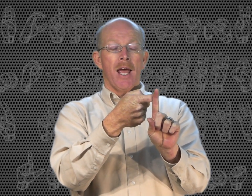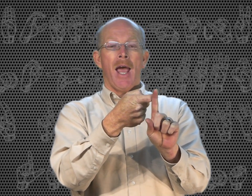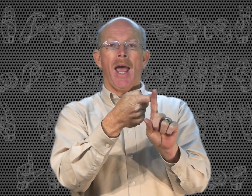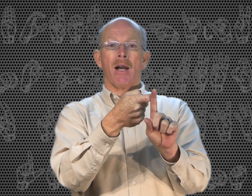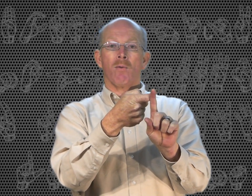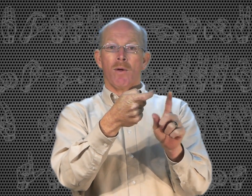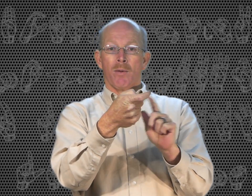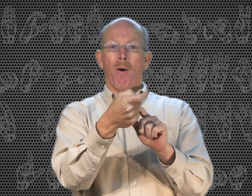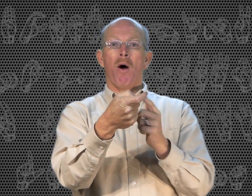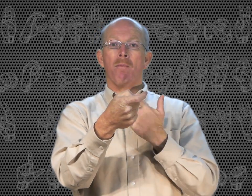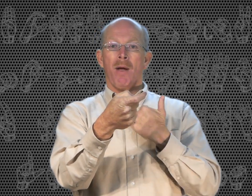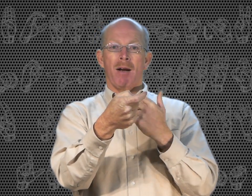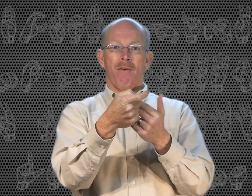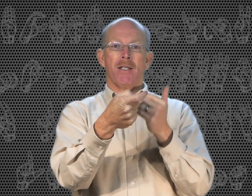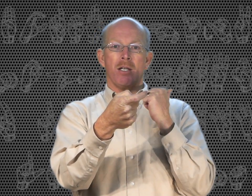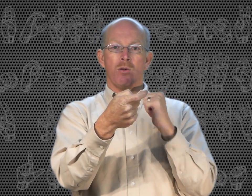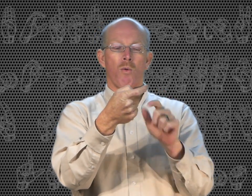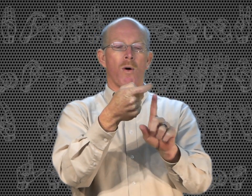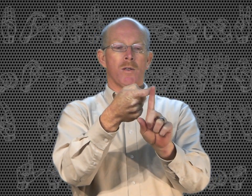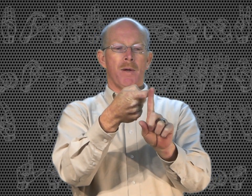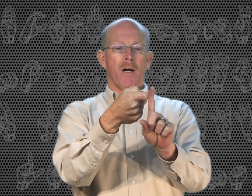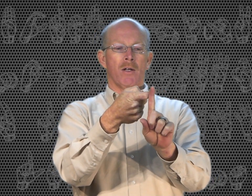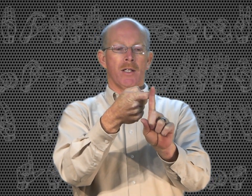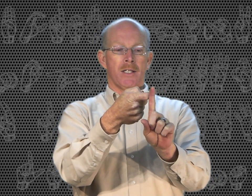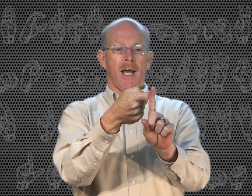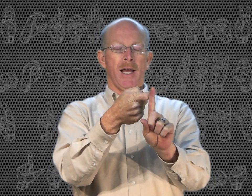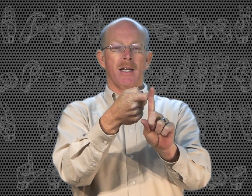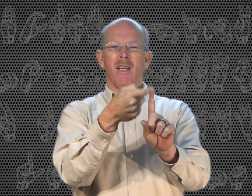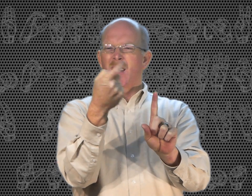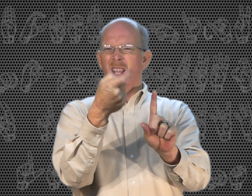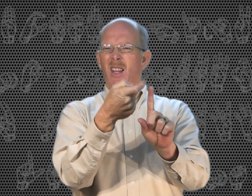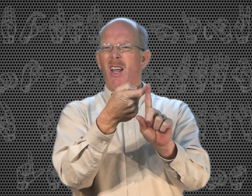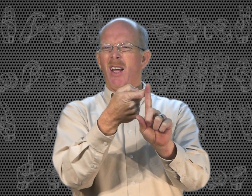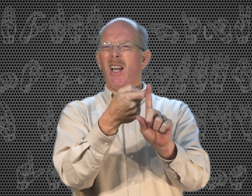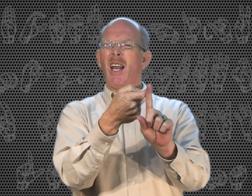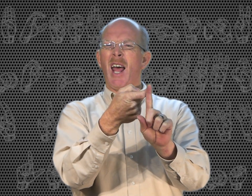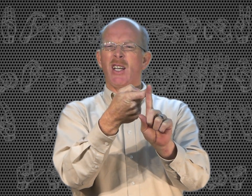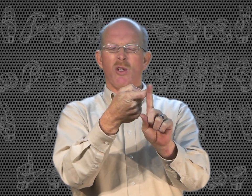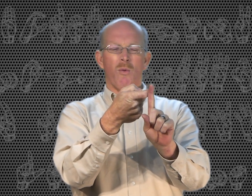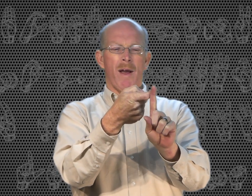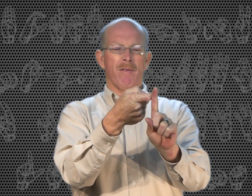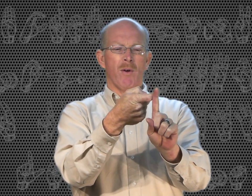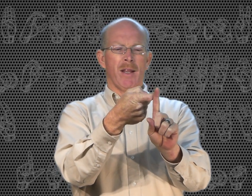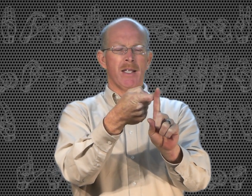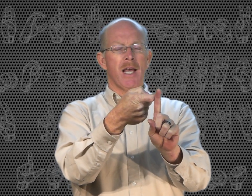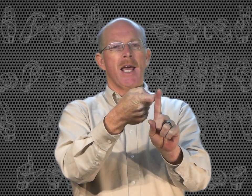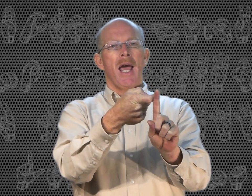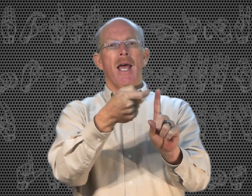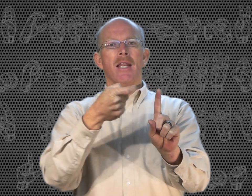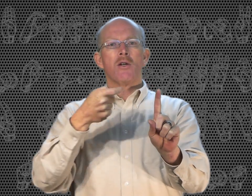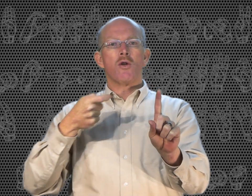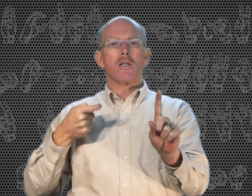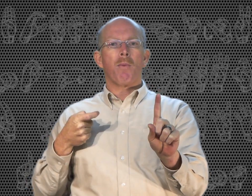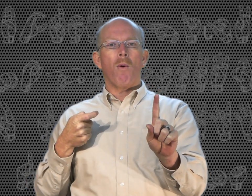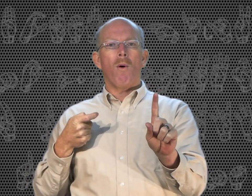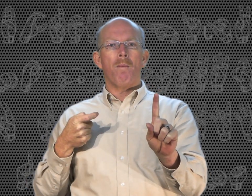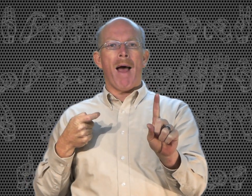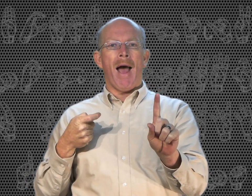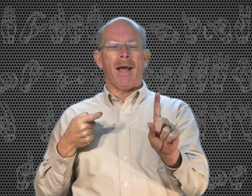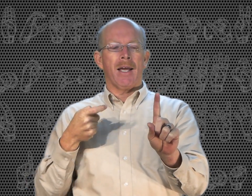and with the palm kind of facing towards me or to the side. A natural way of doing this. And then you just pull back.